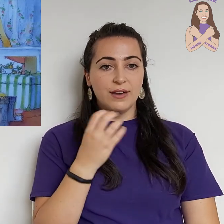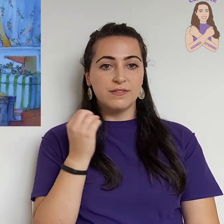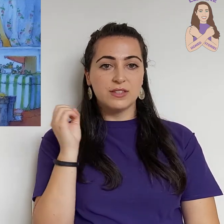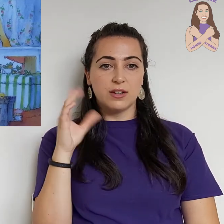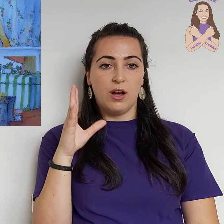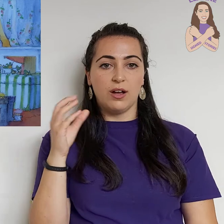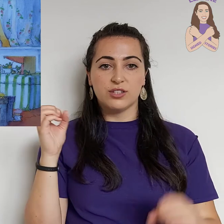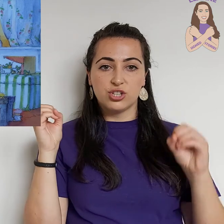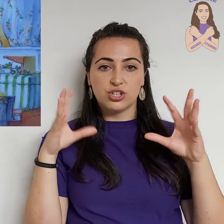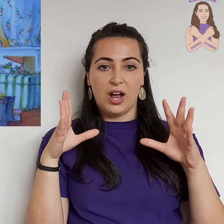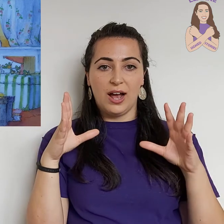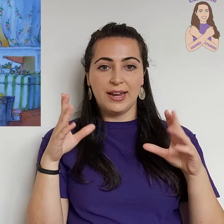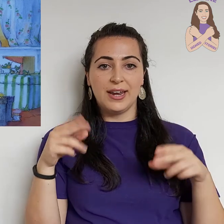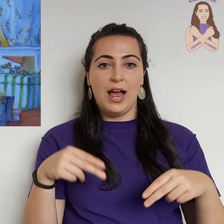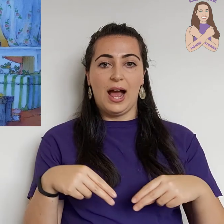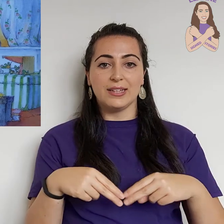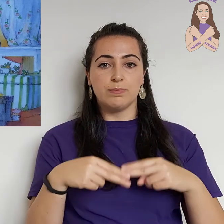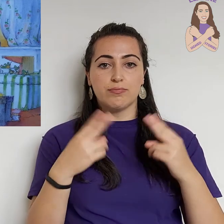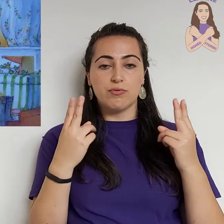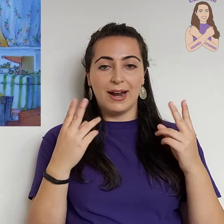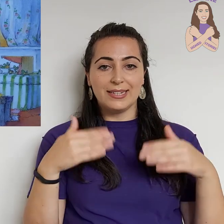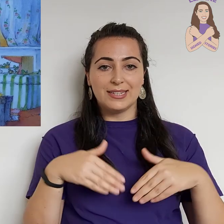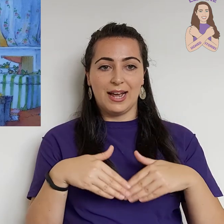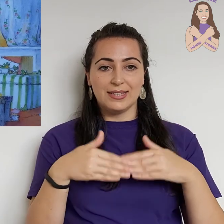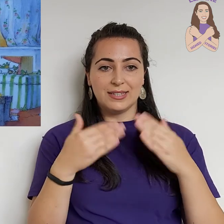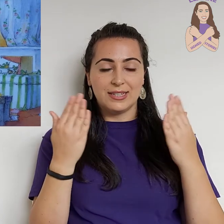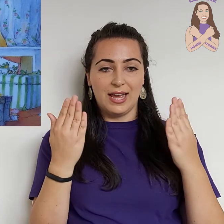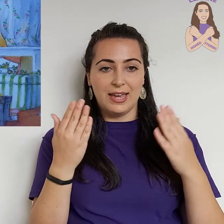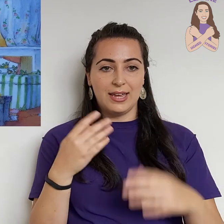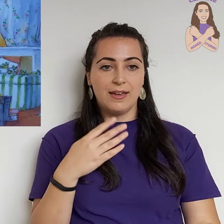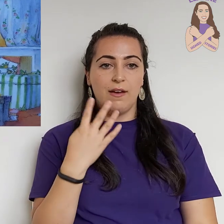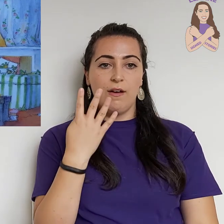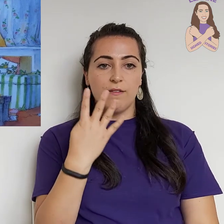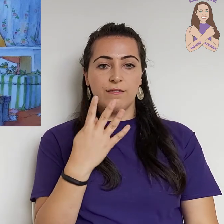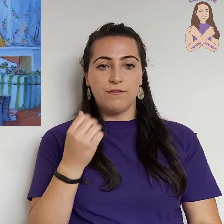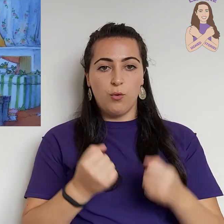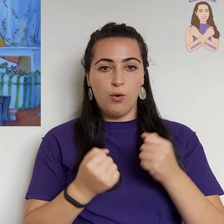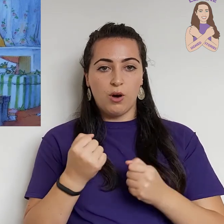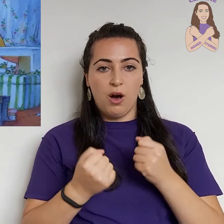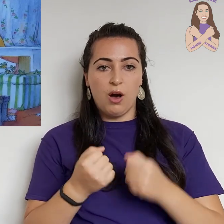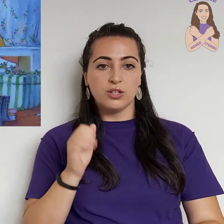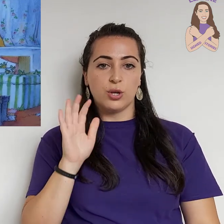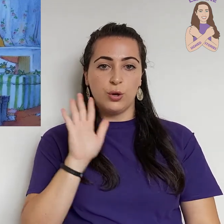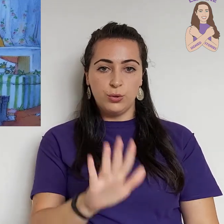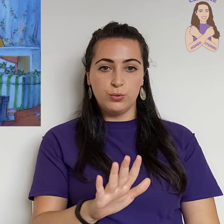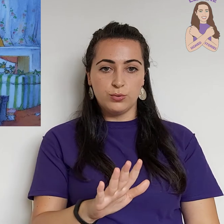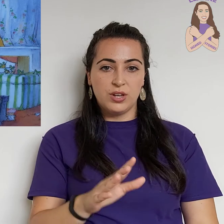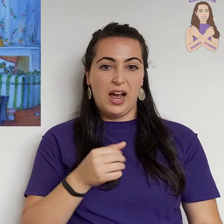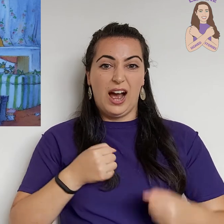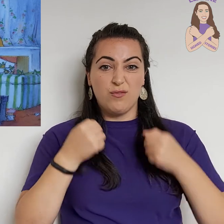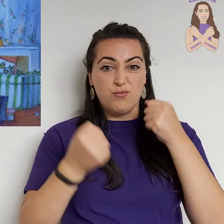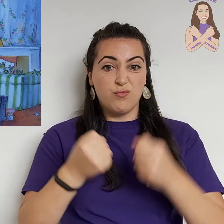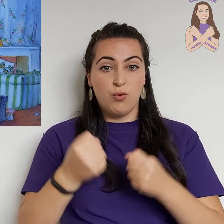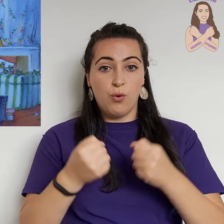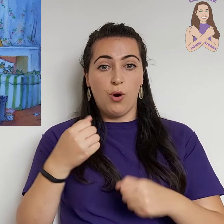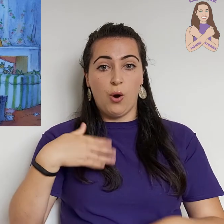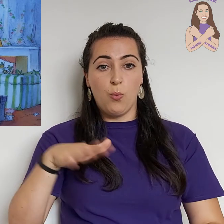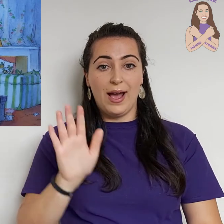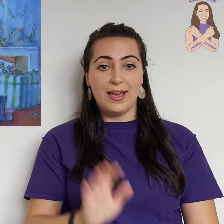stars shine as bright as day. Four cars hoot and roar away.